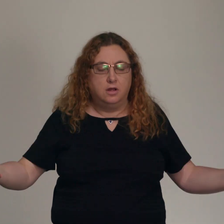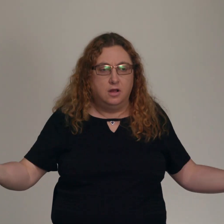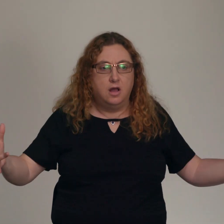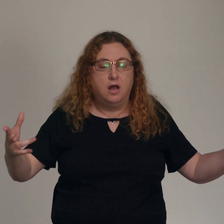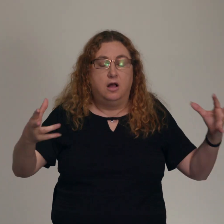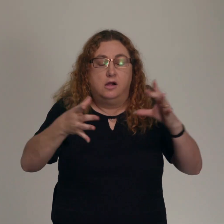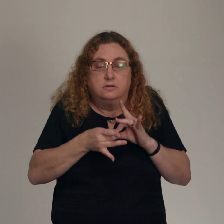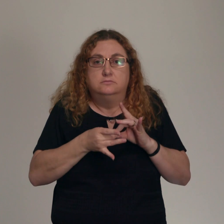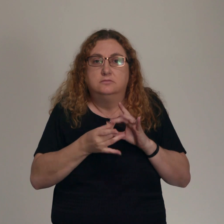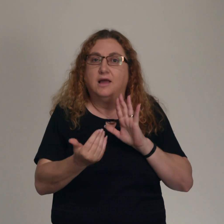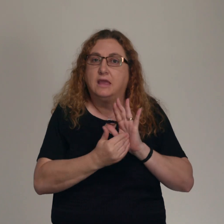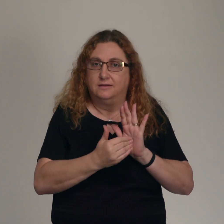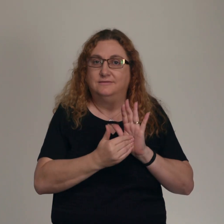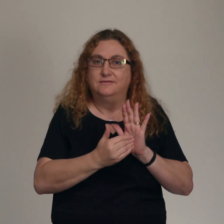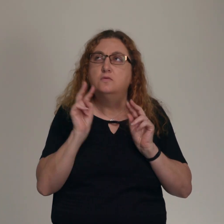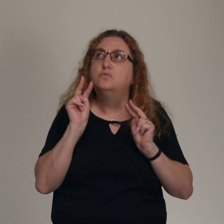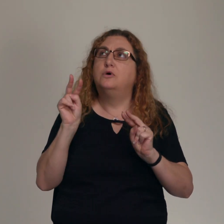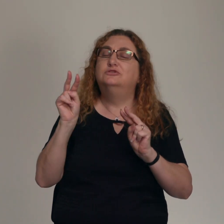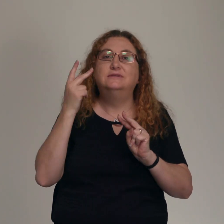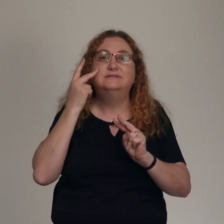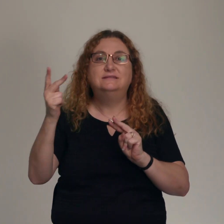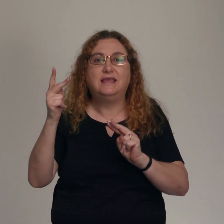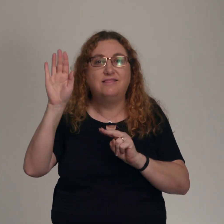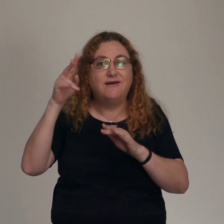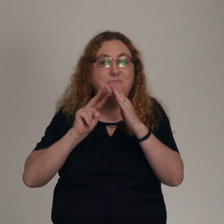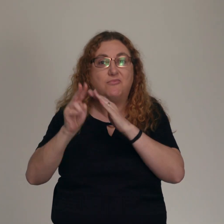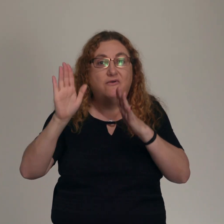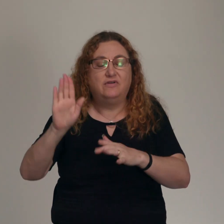You watch to see this one come back who's going to bring reconciliation.